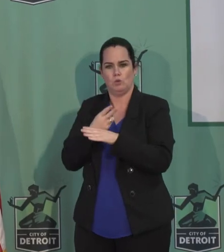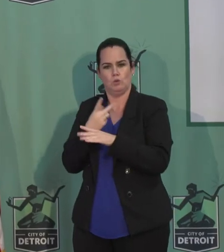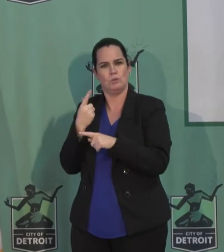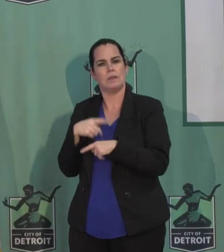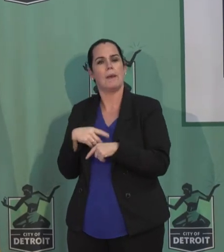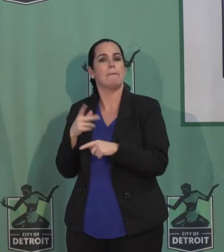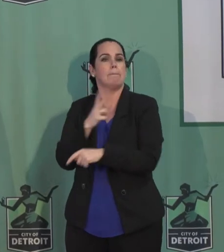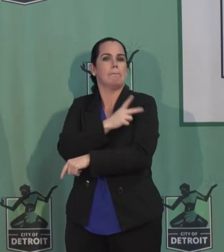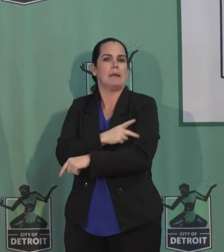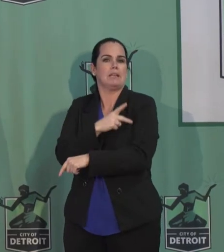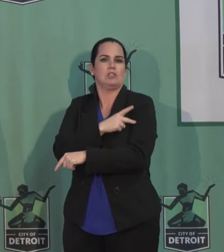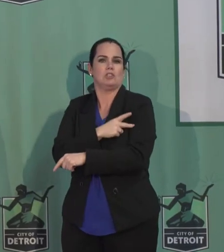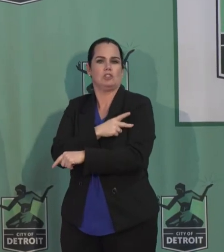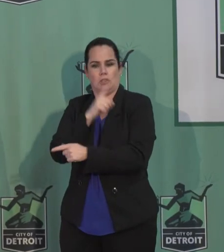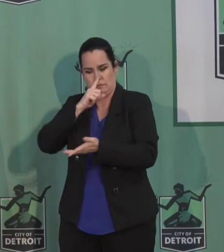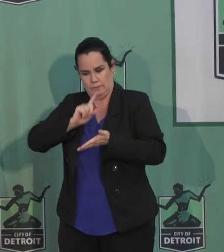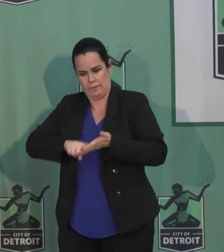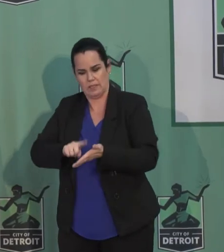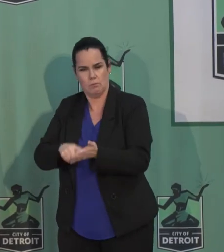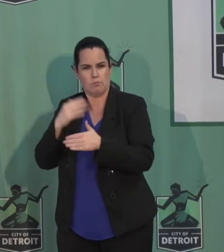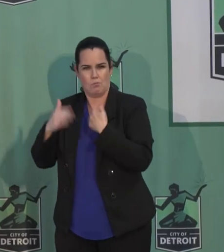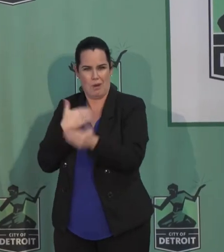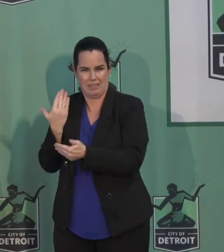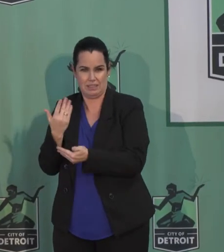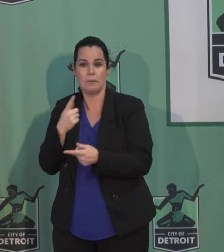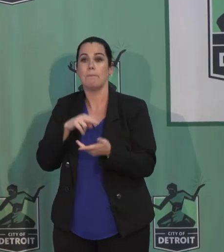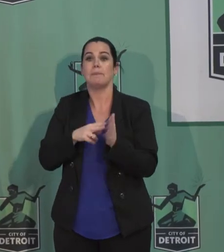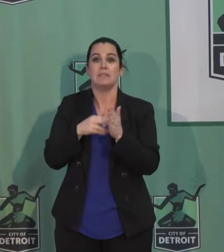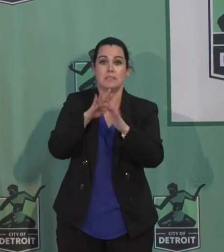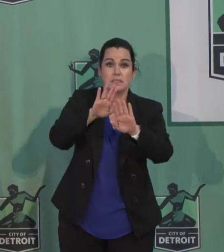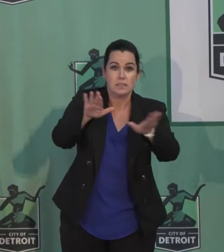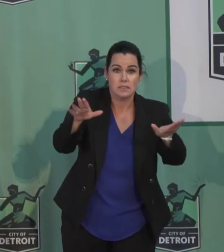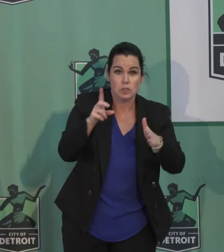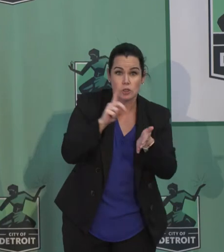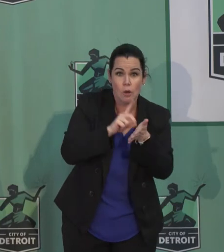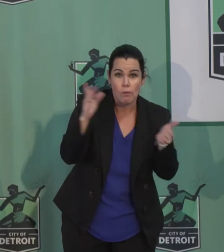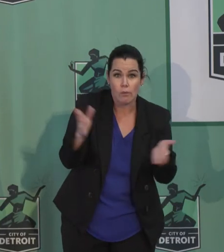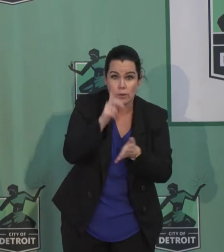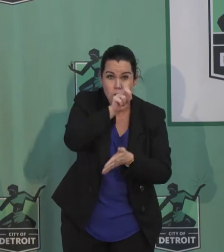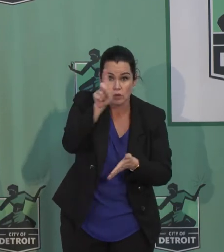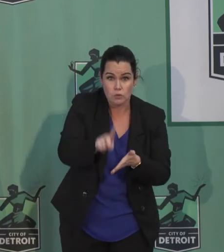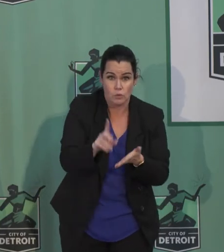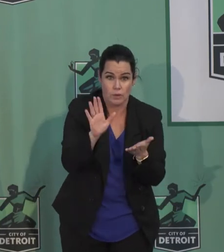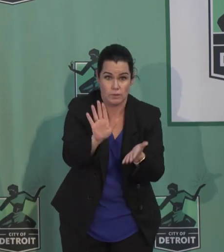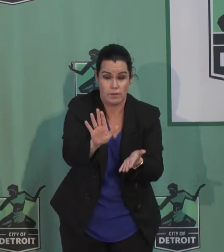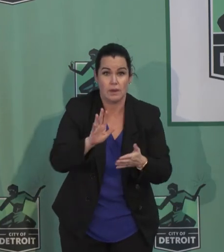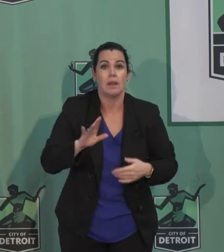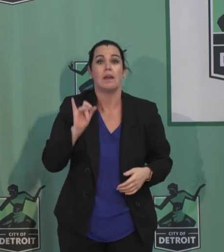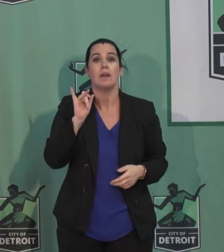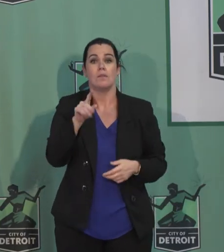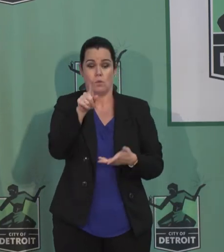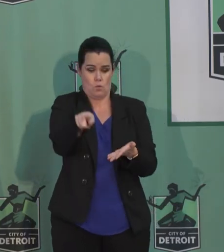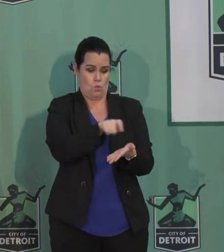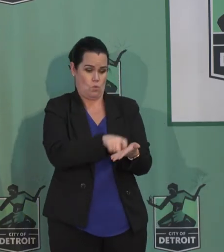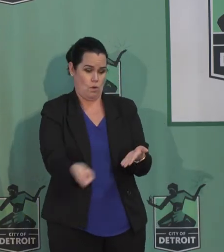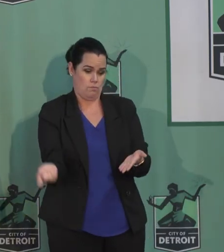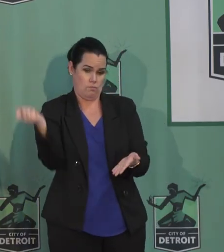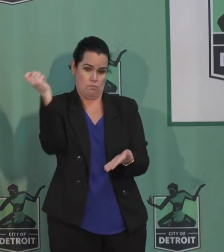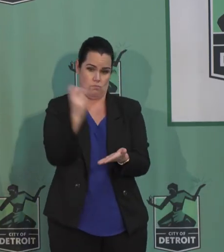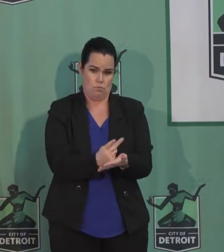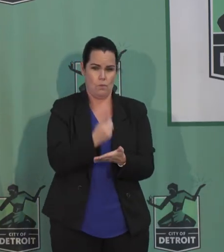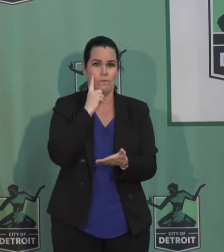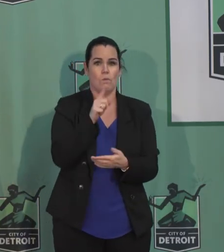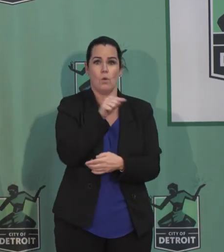under investigation process. So I would say to the doctors in this community if you're writing a prescription to go to the